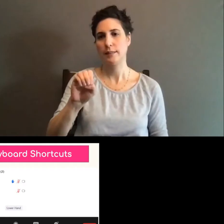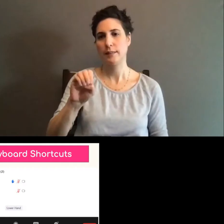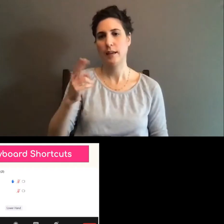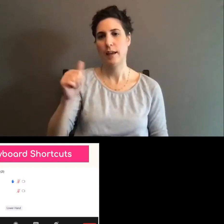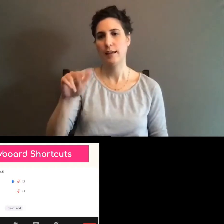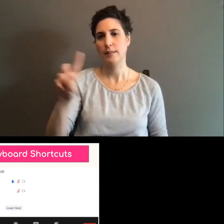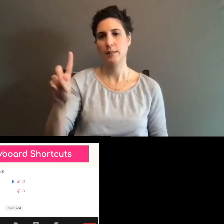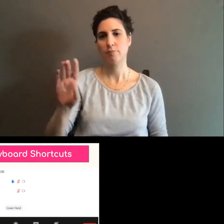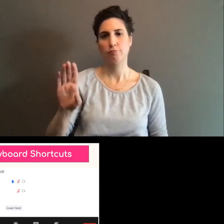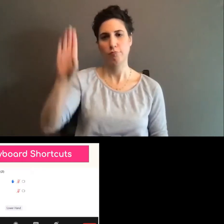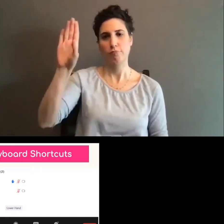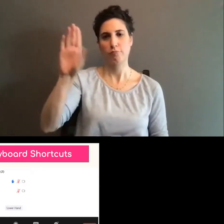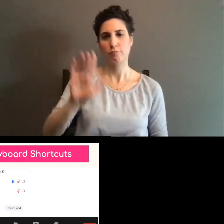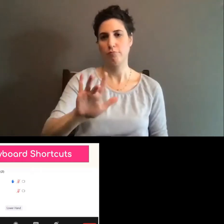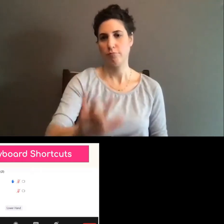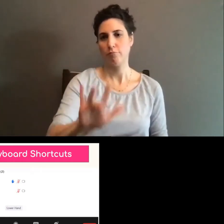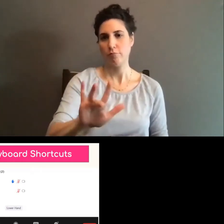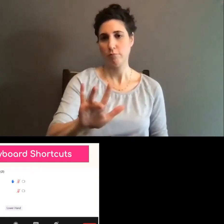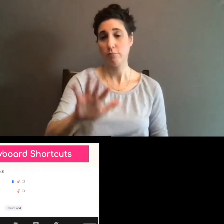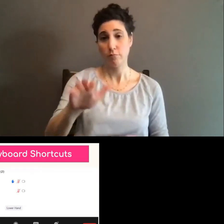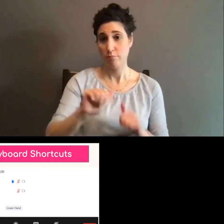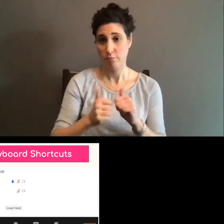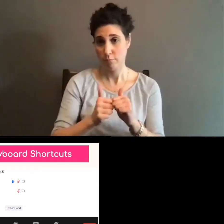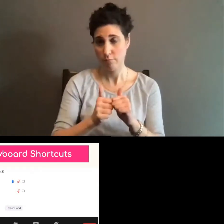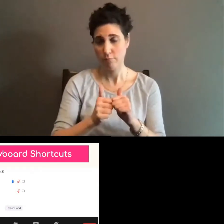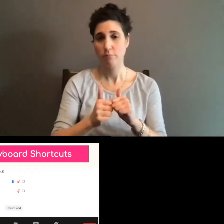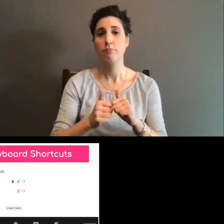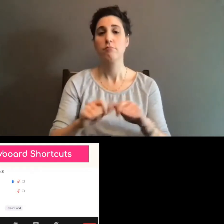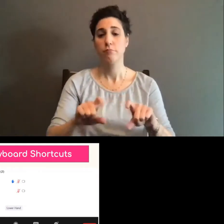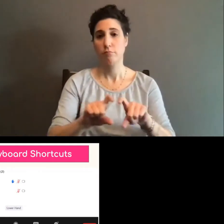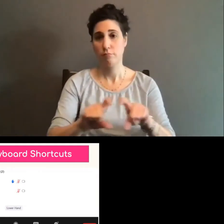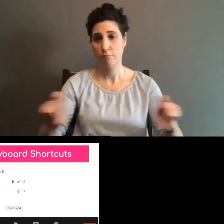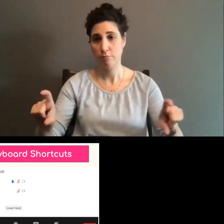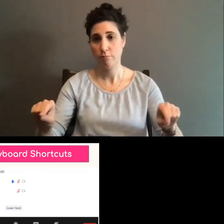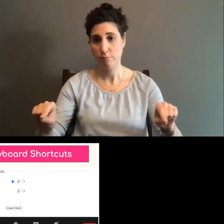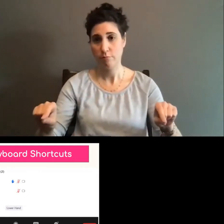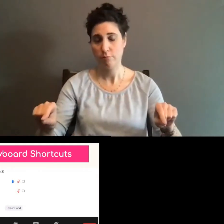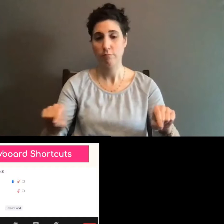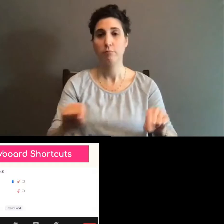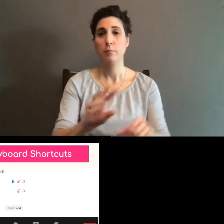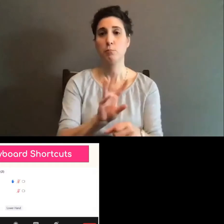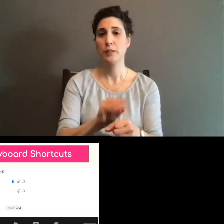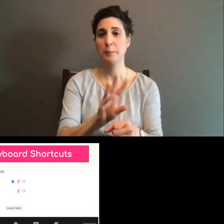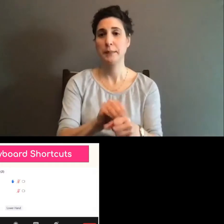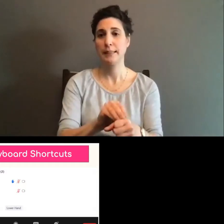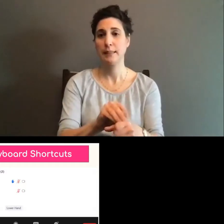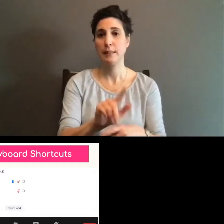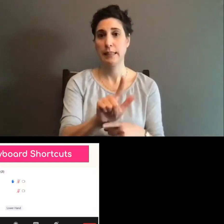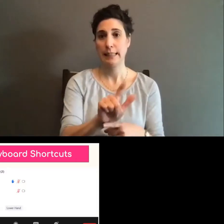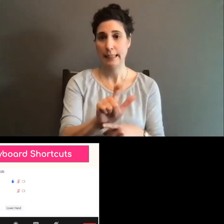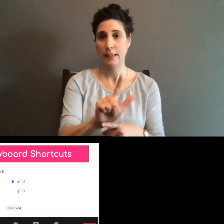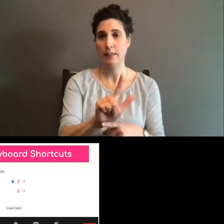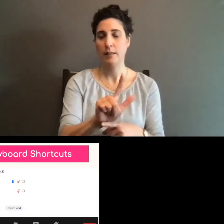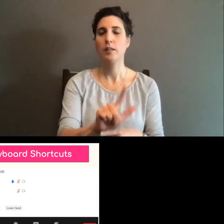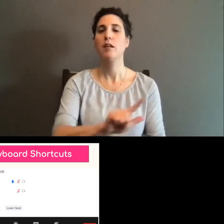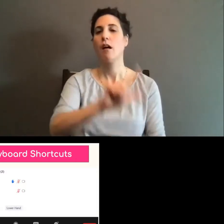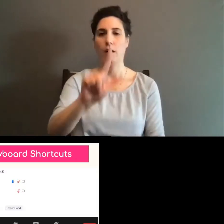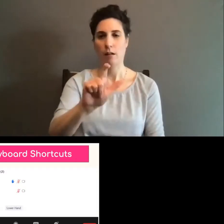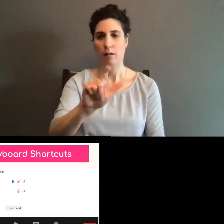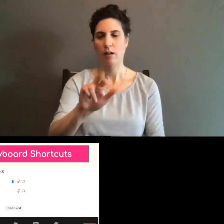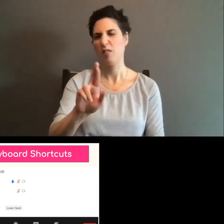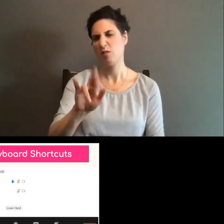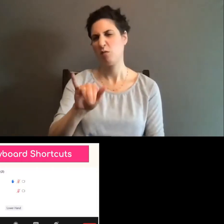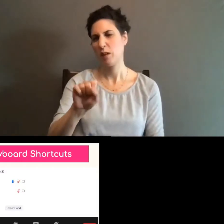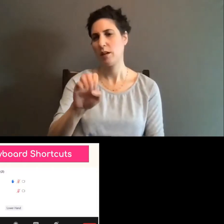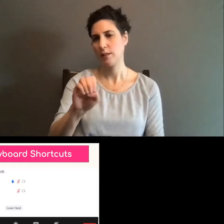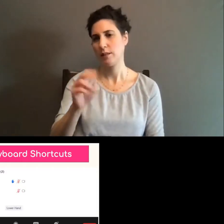there's two ways you can do it. Um, you can do it through clicking on participate, participants down along the bottom and then clicking